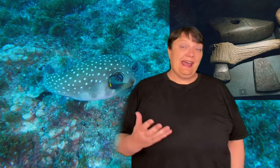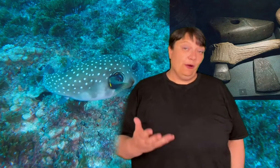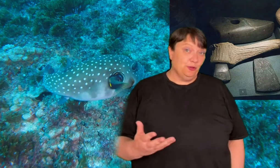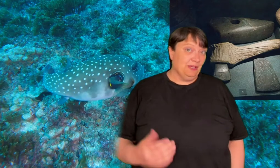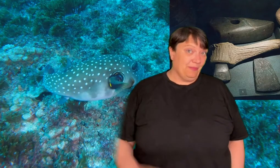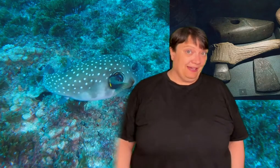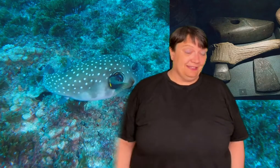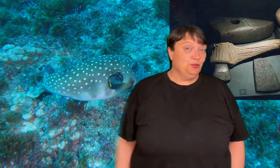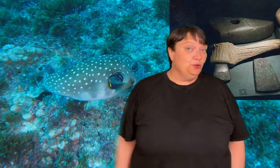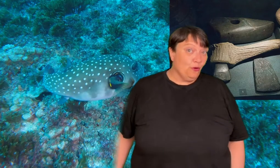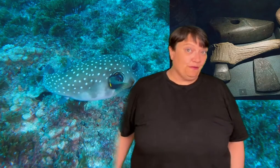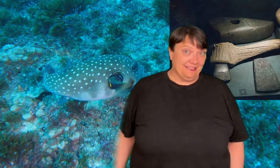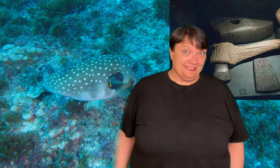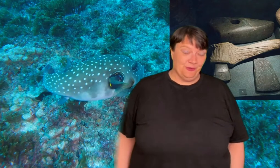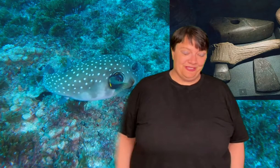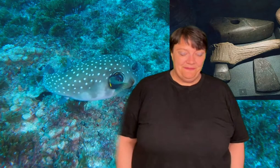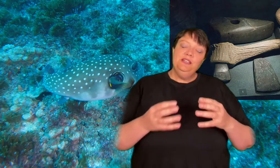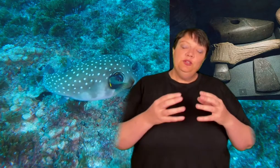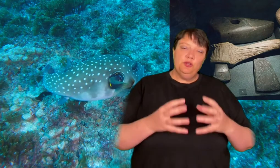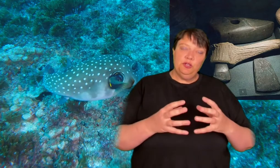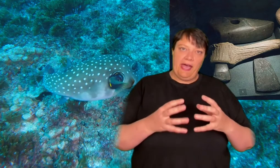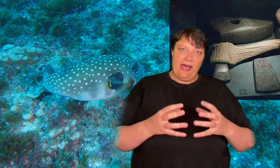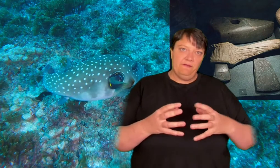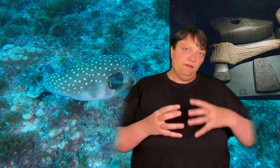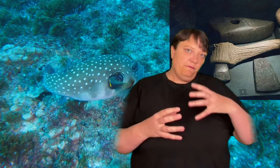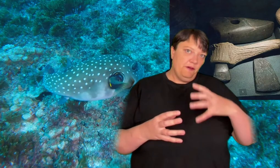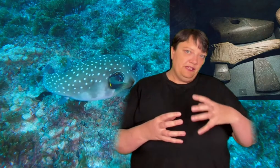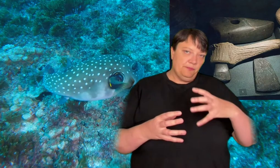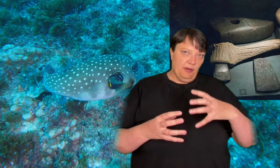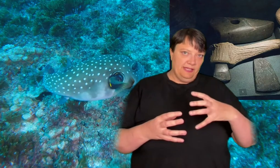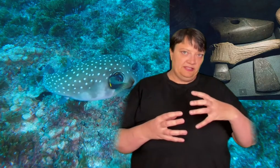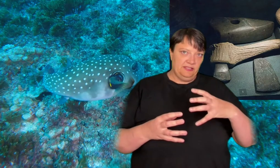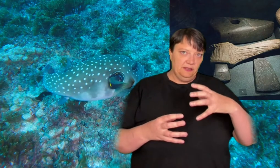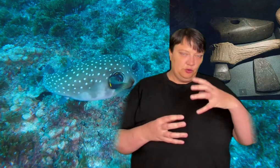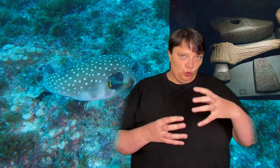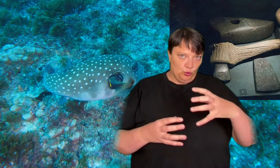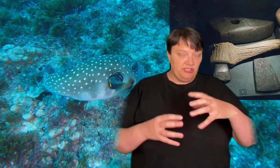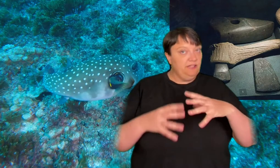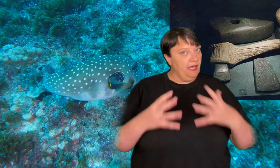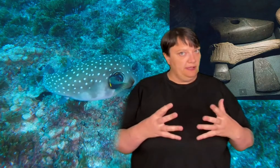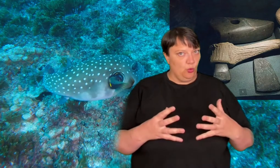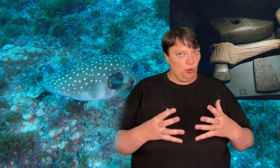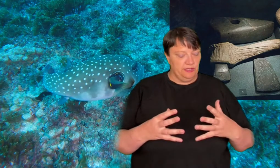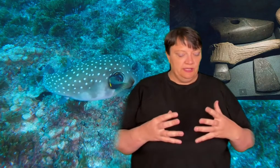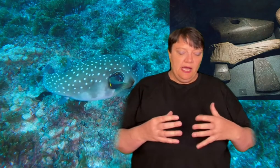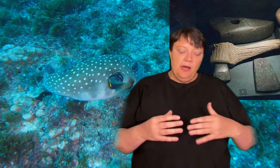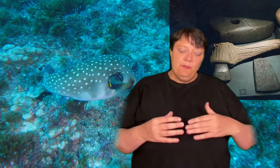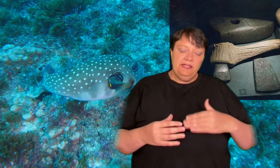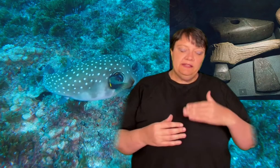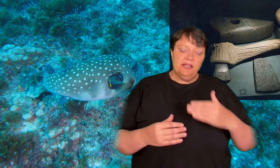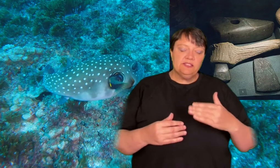spinning and how you can apply it to your fantasy world. You could have flint based tools even underwater